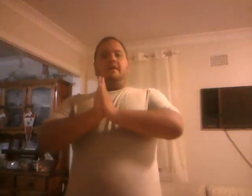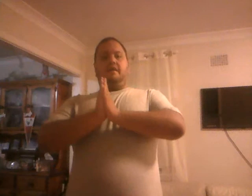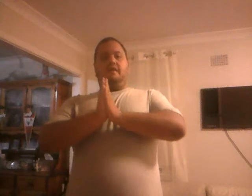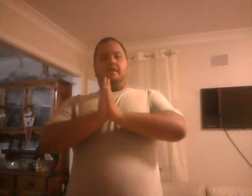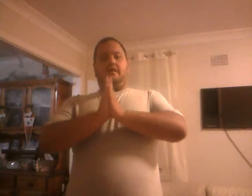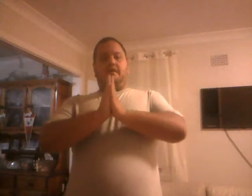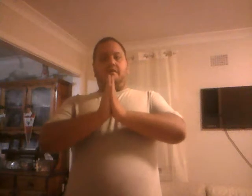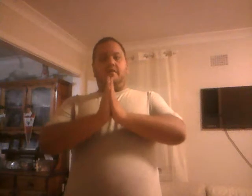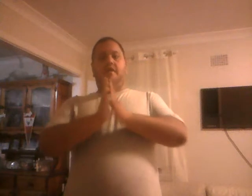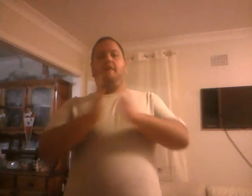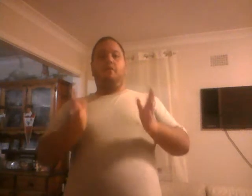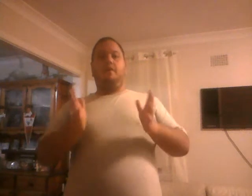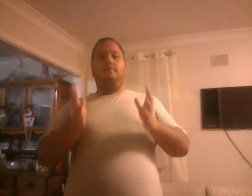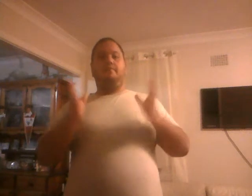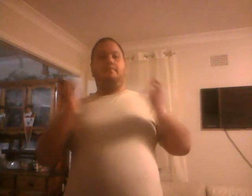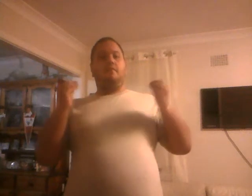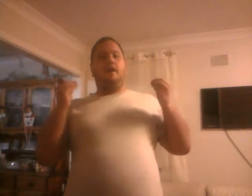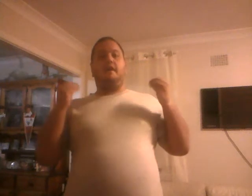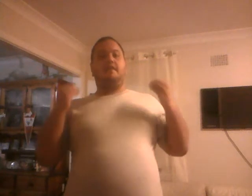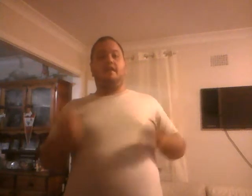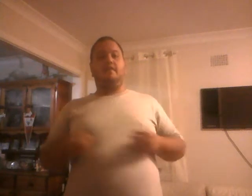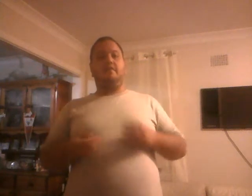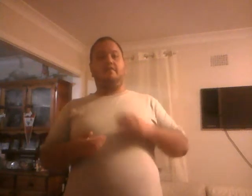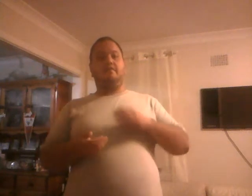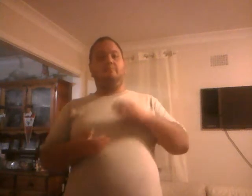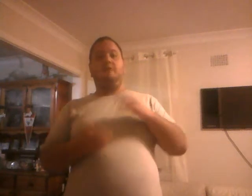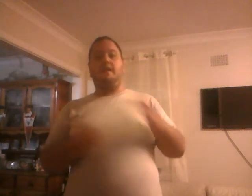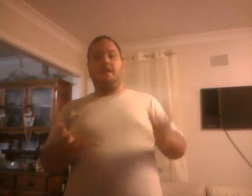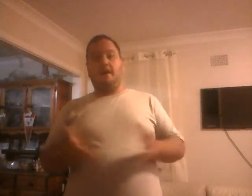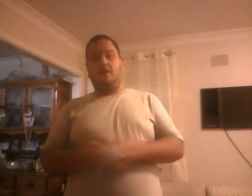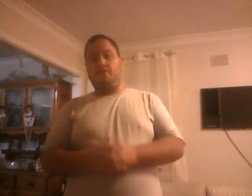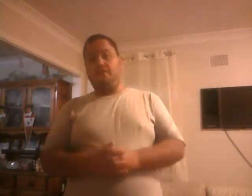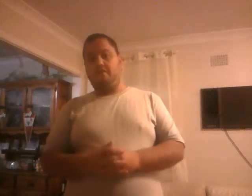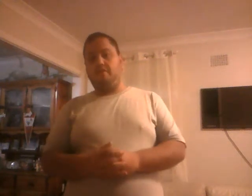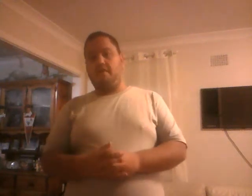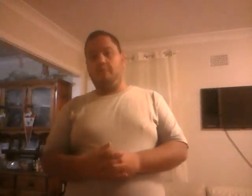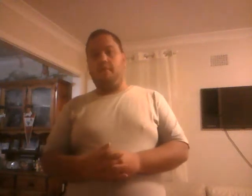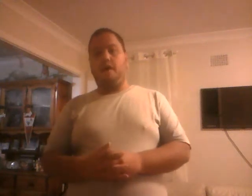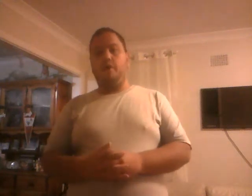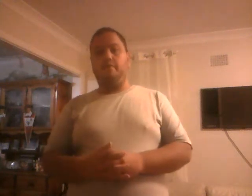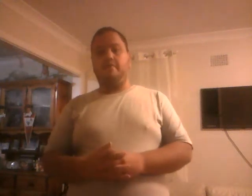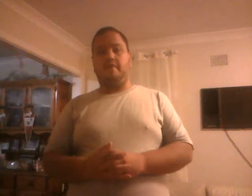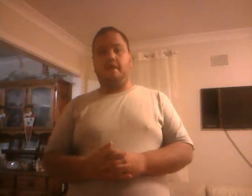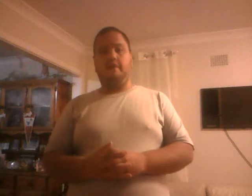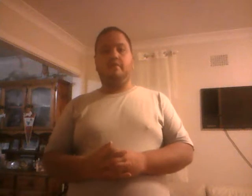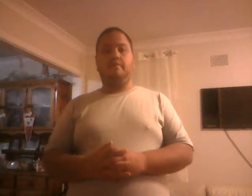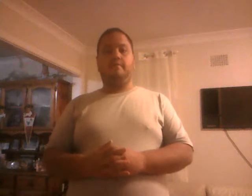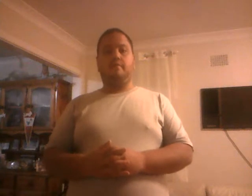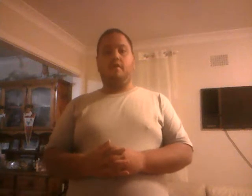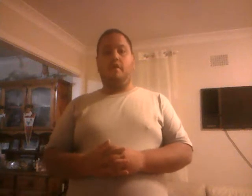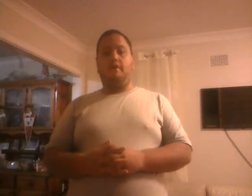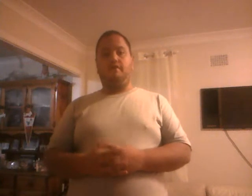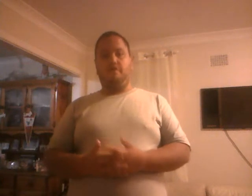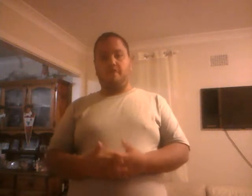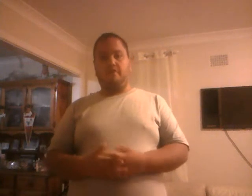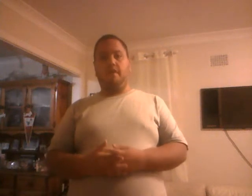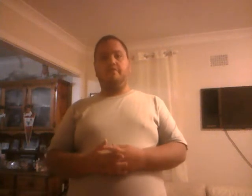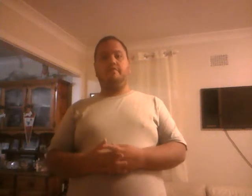I, I for one, I attend many a conference in my home state, off New South Wales,